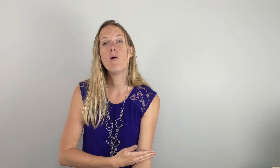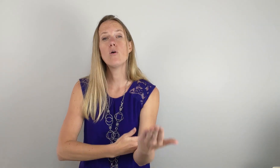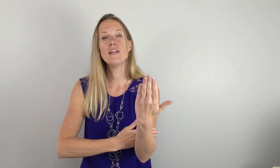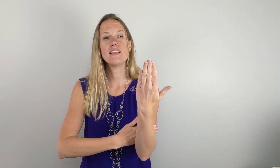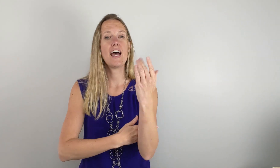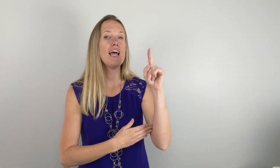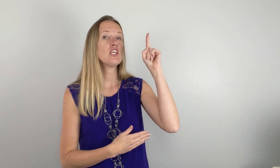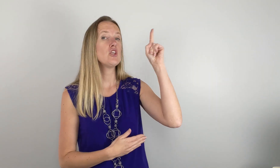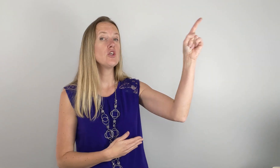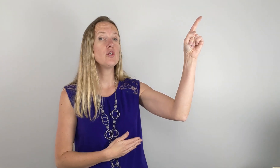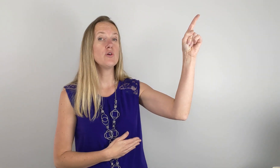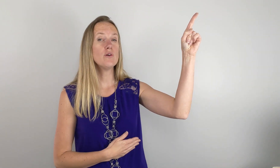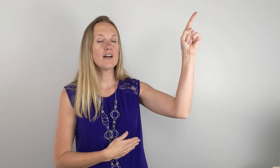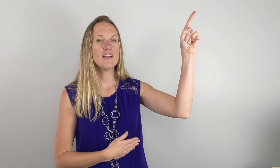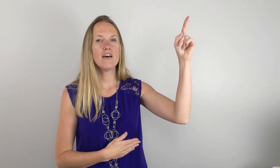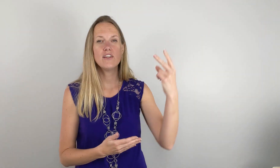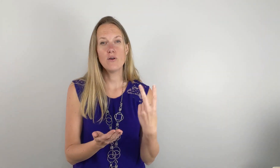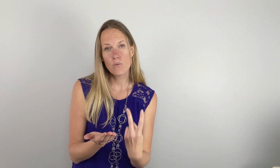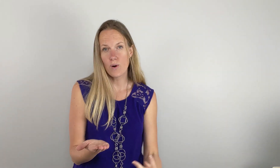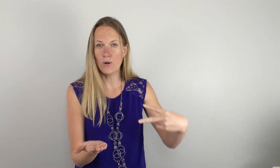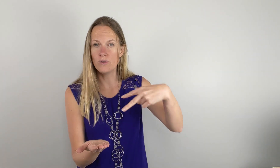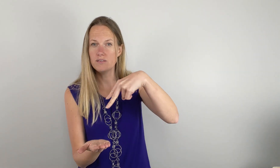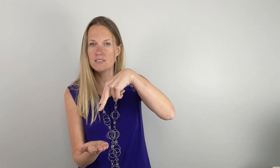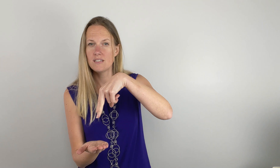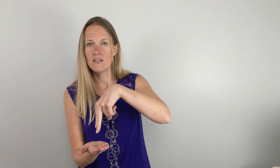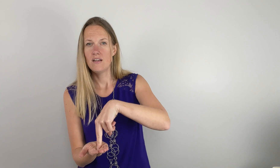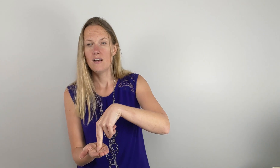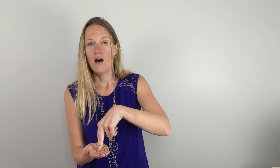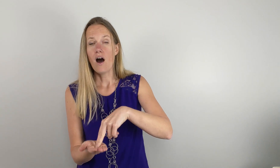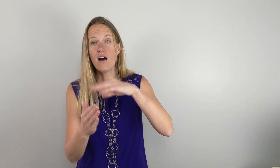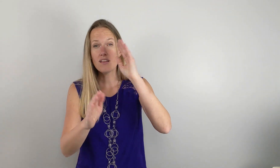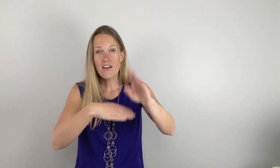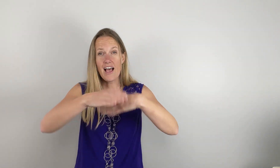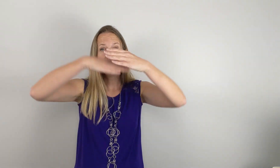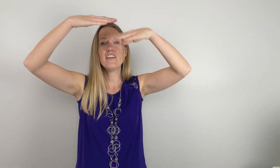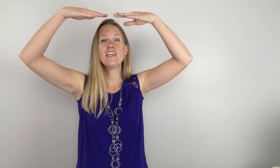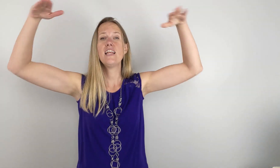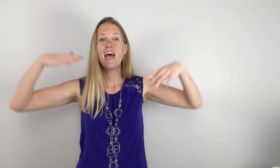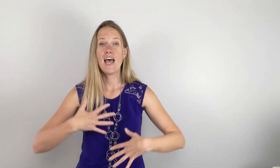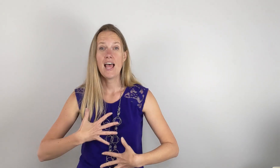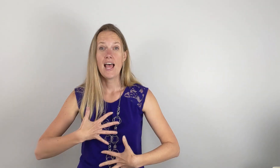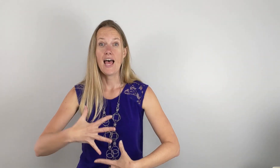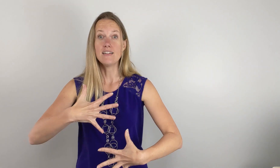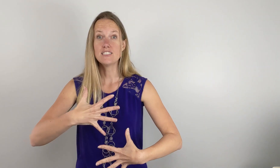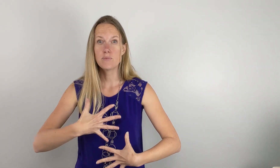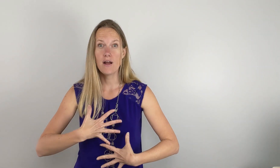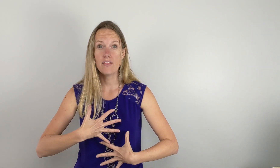morning that you got in heaven rose. All of heaven held its breath